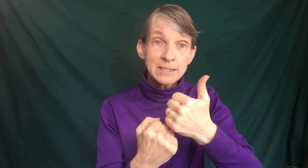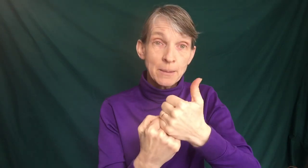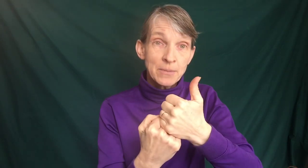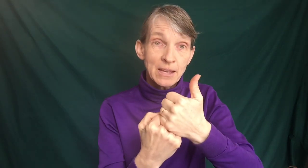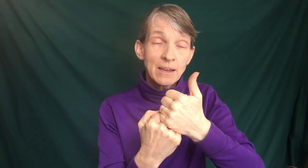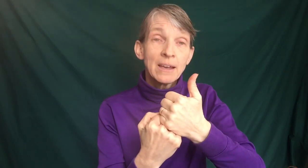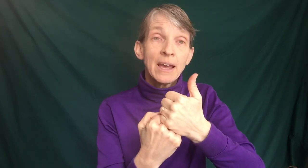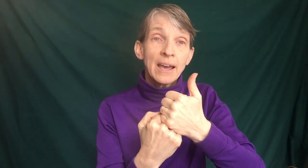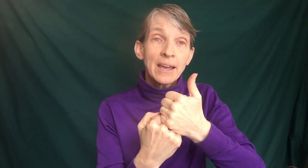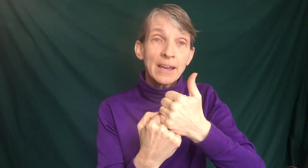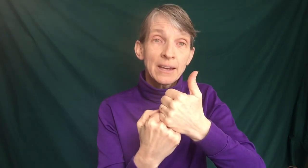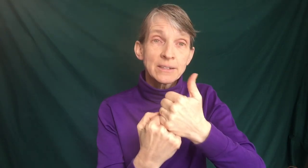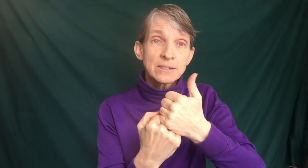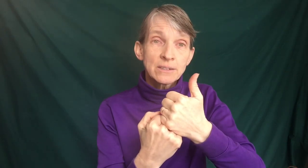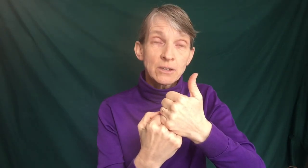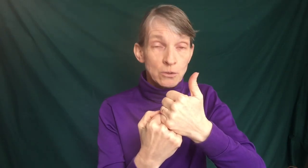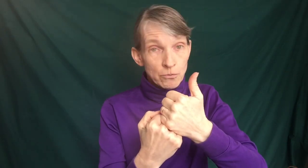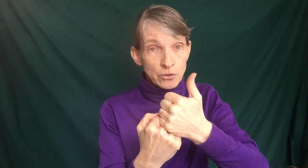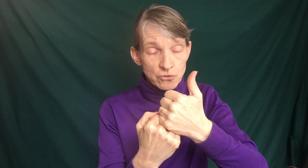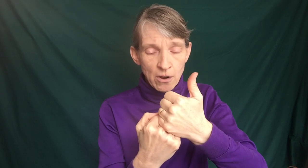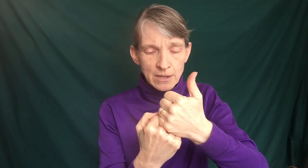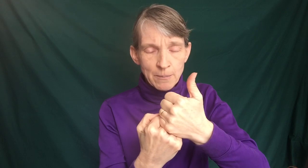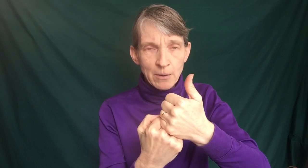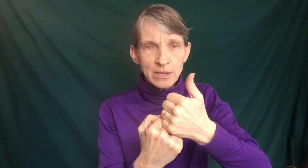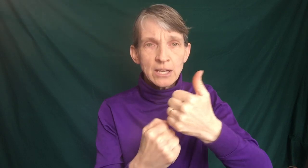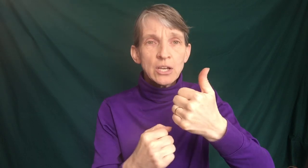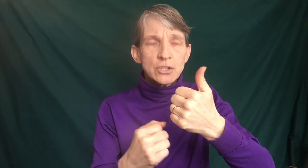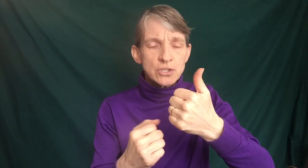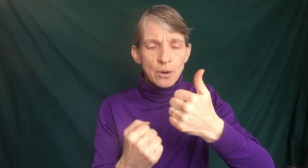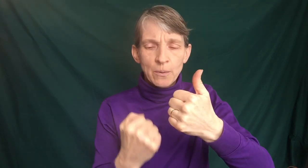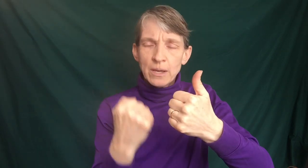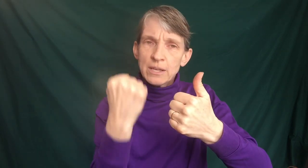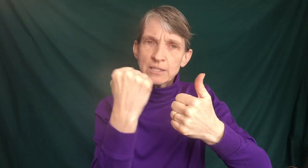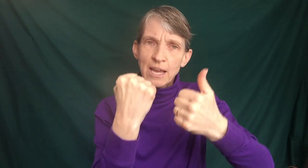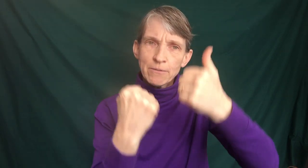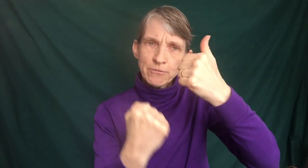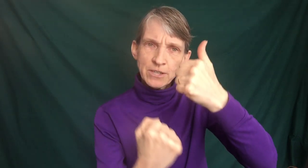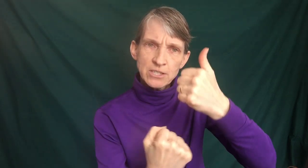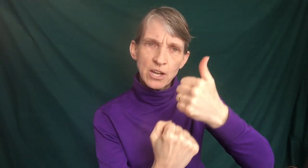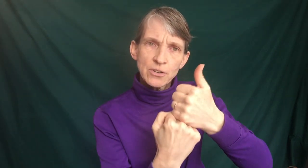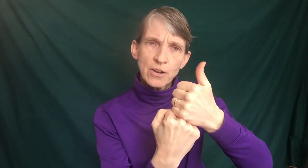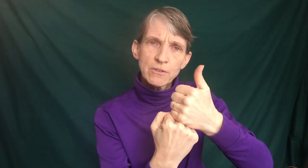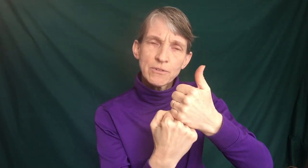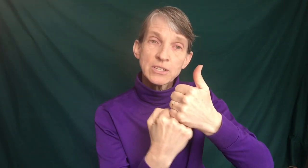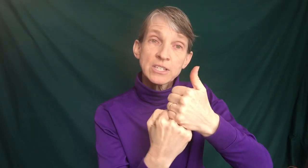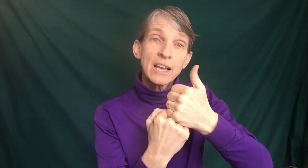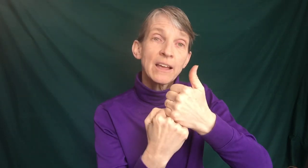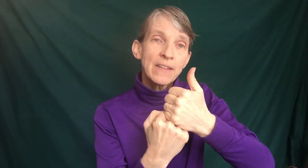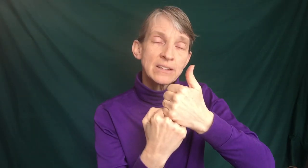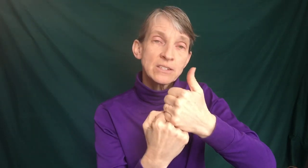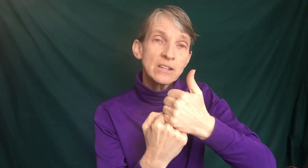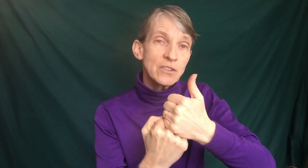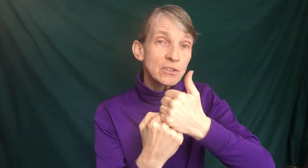something and you feel strongly about it. So it's kind of a fist under your other fist and that's another